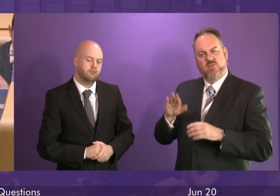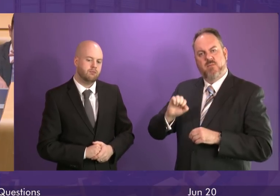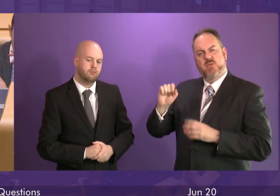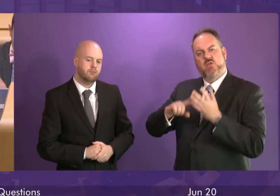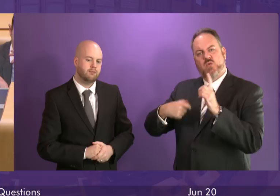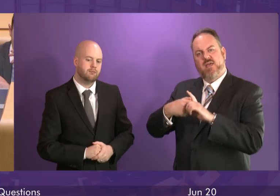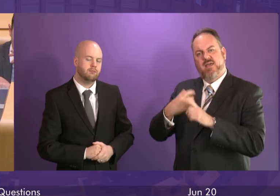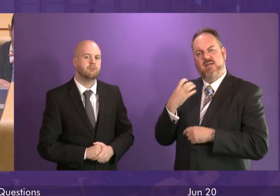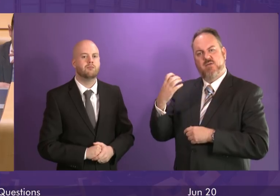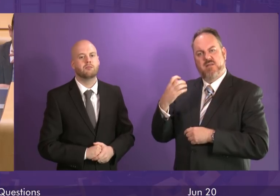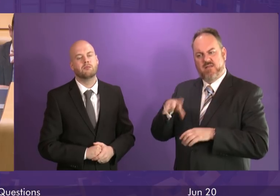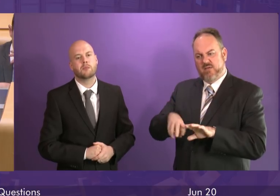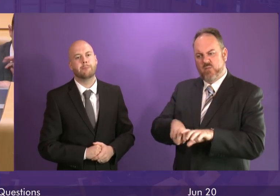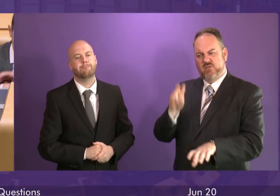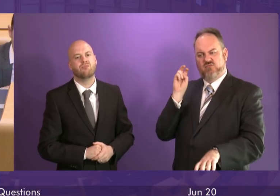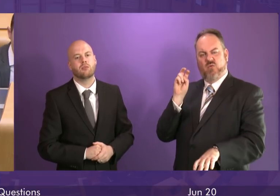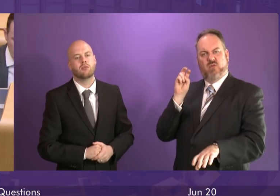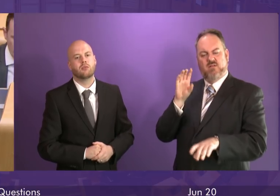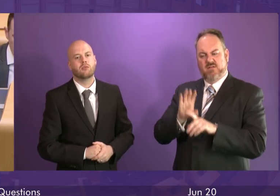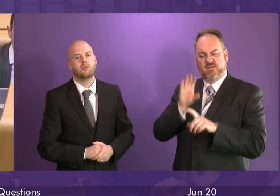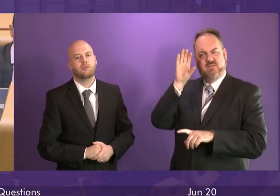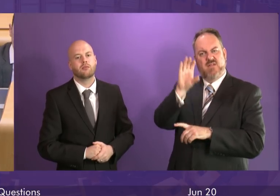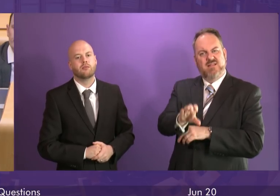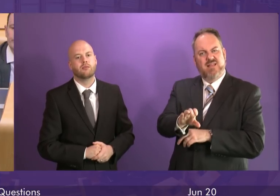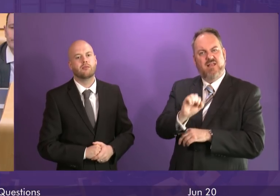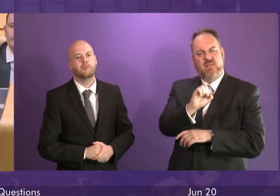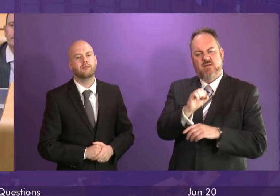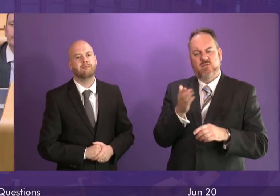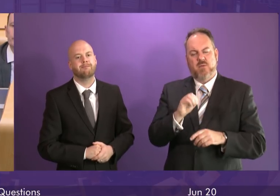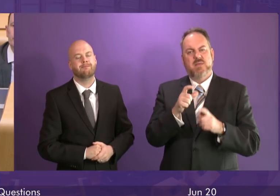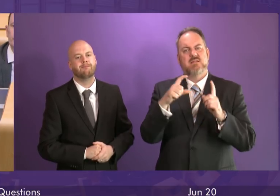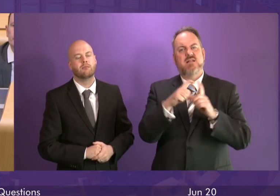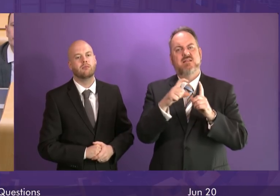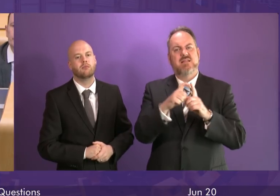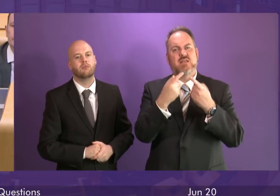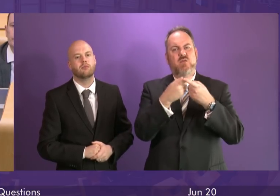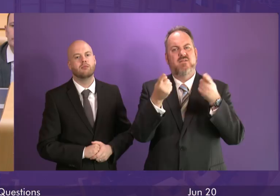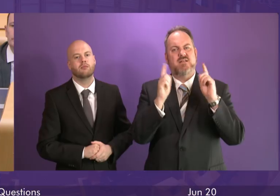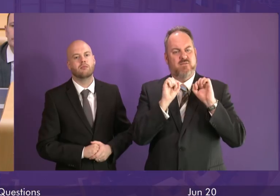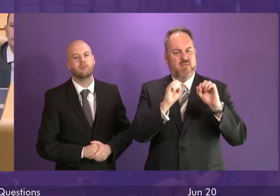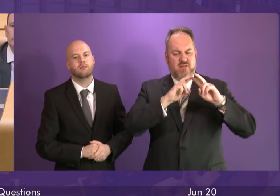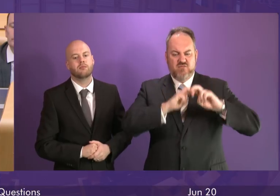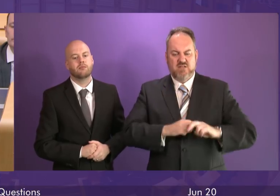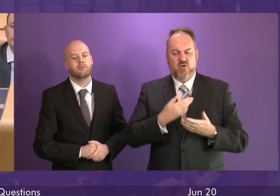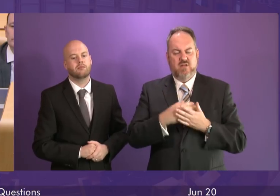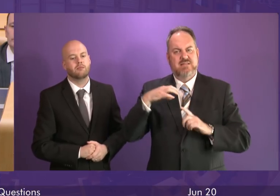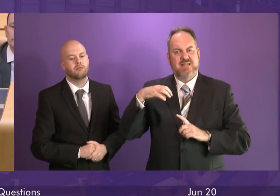funding for Scotland's only satellite receiving centre at Dundee University, which has been praised for its work done by NASA and